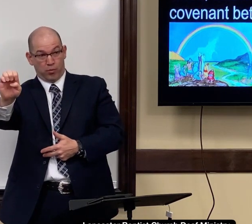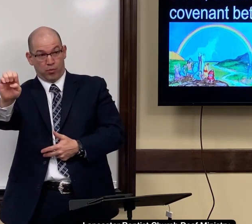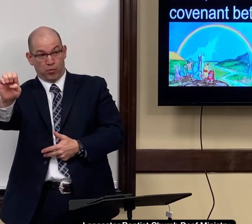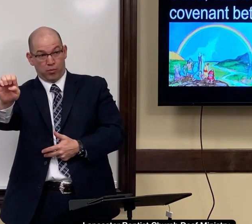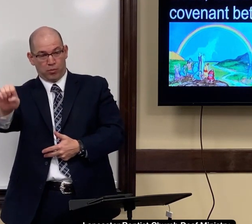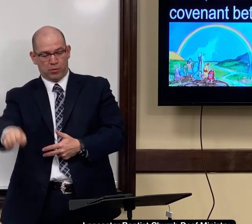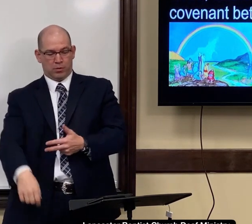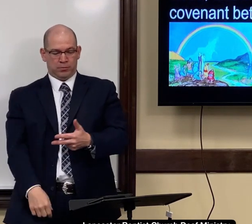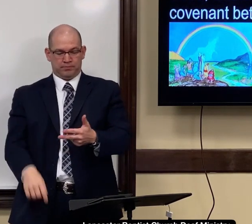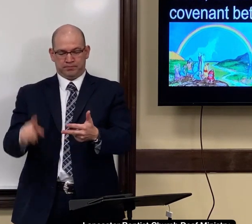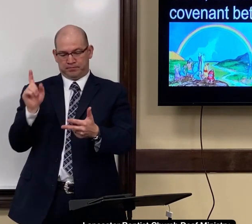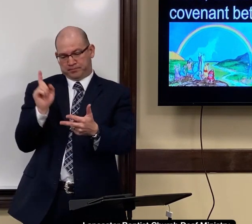a ford pro